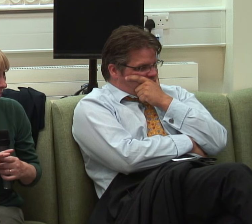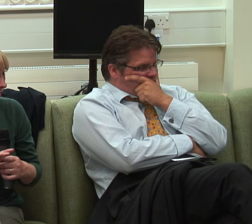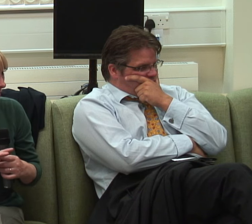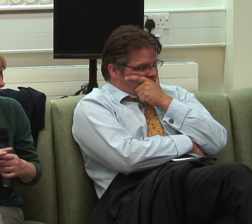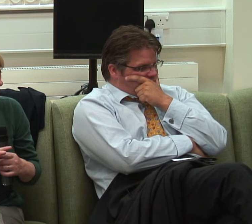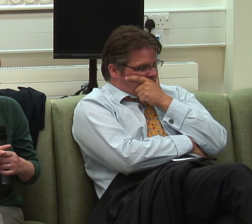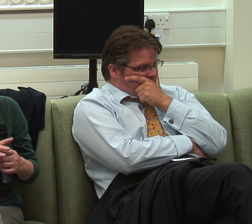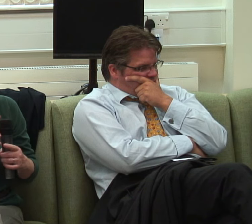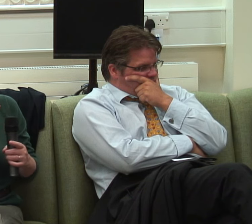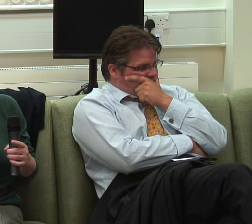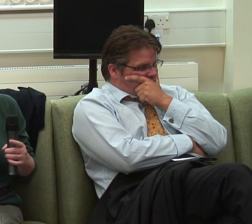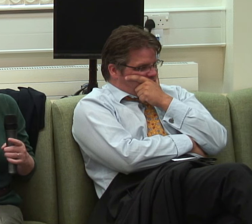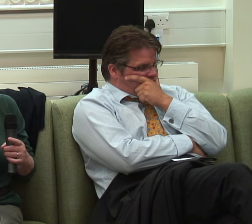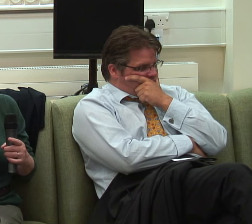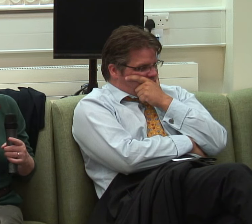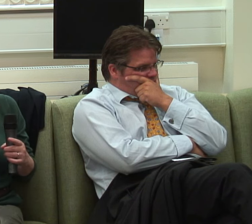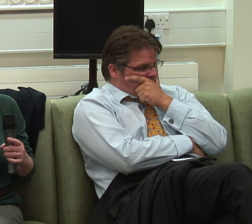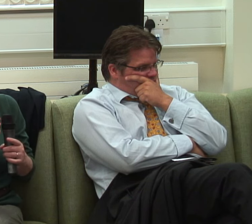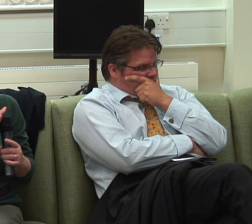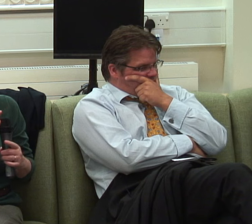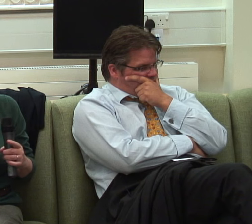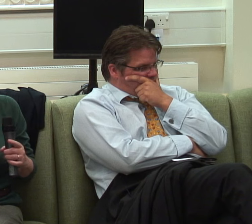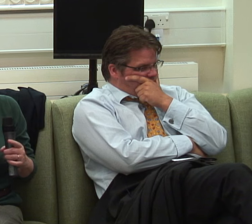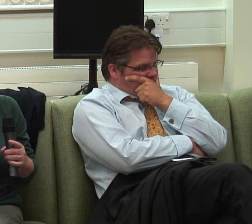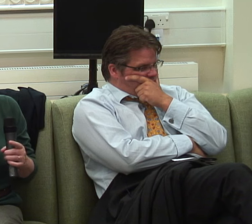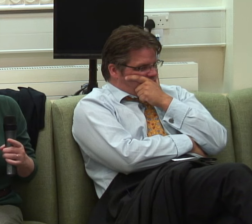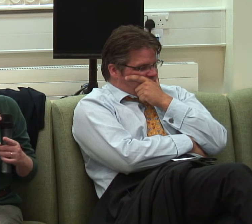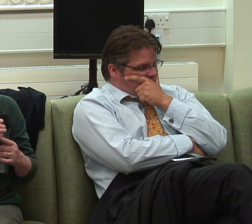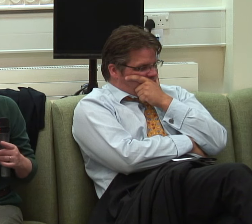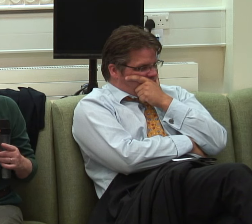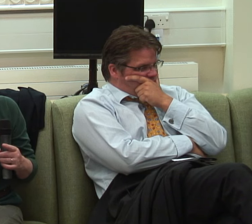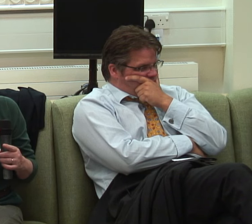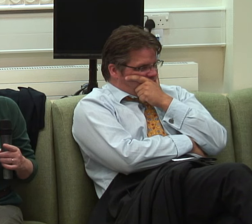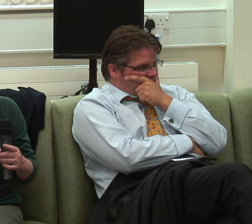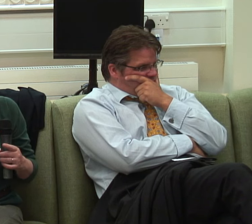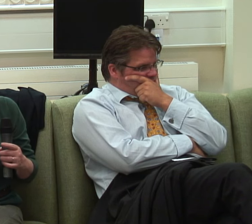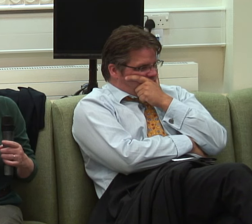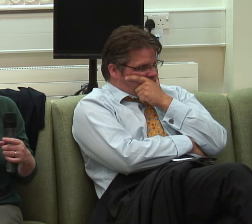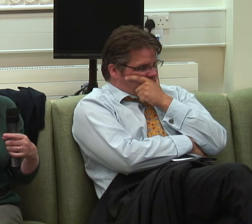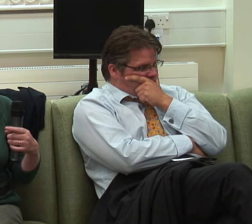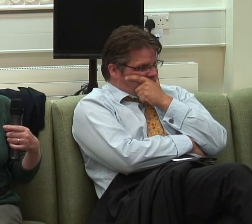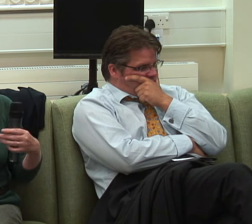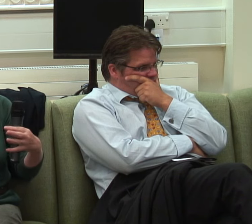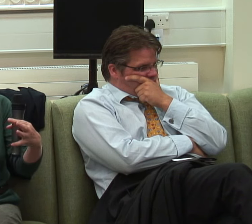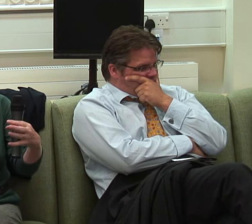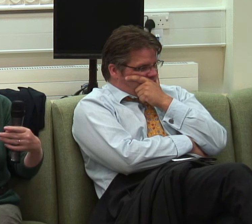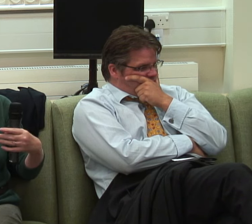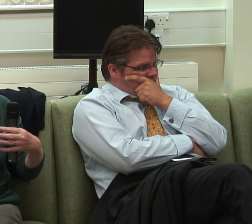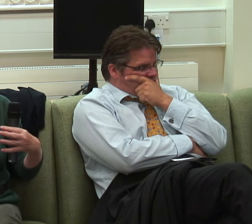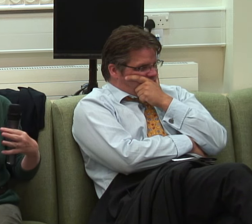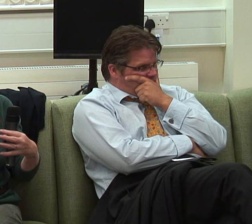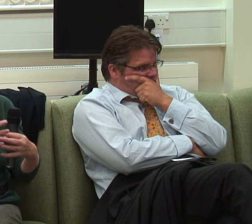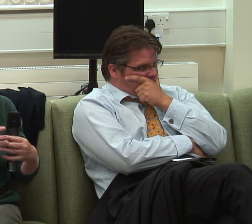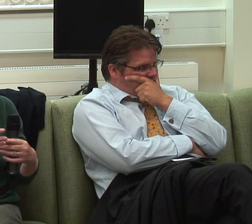Yes. So what you're saying is if we don't use that compulsion then we'll let them,